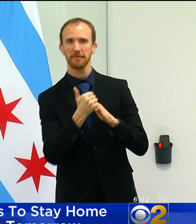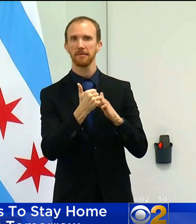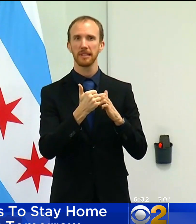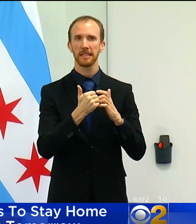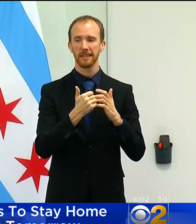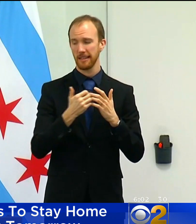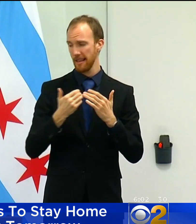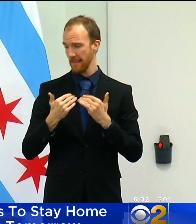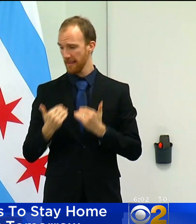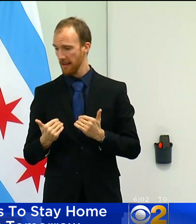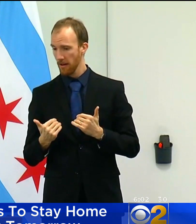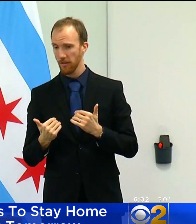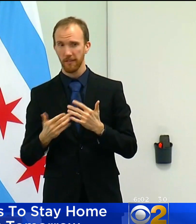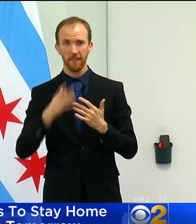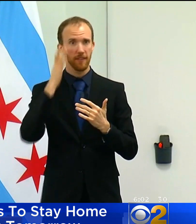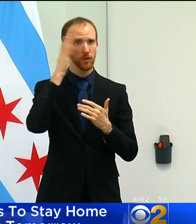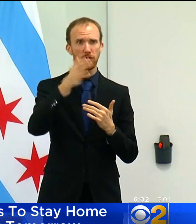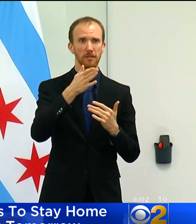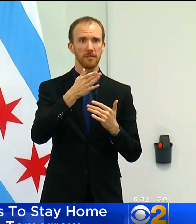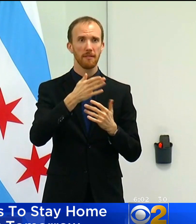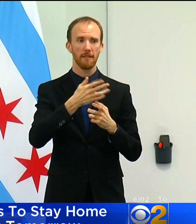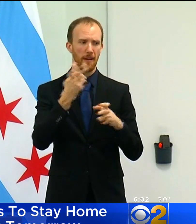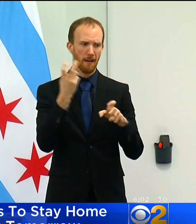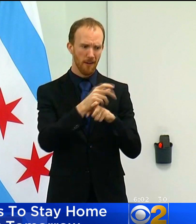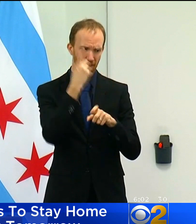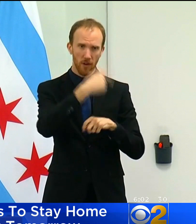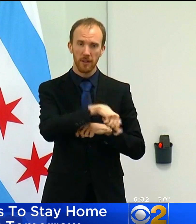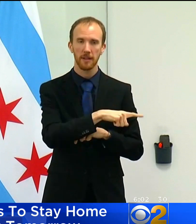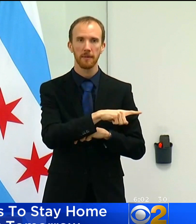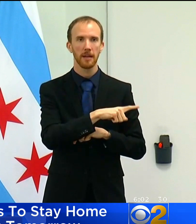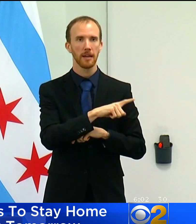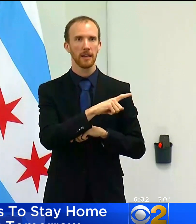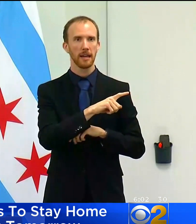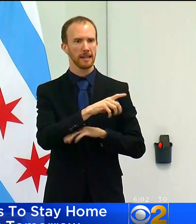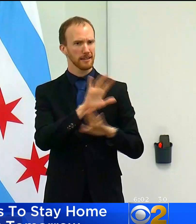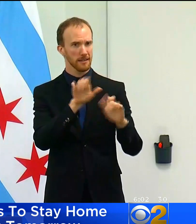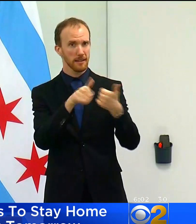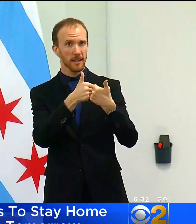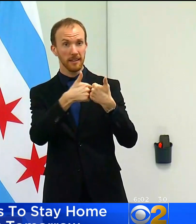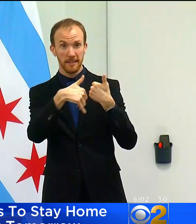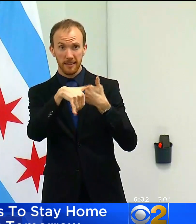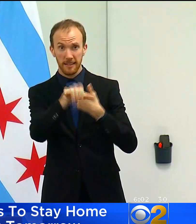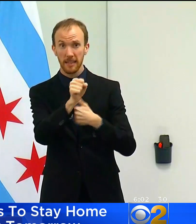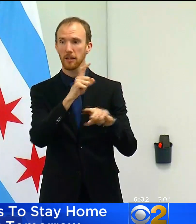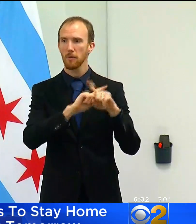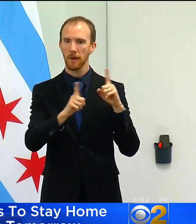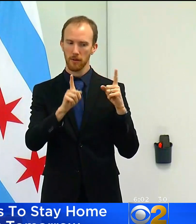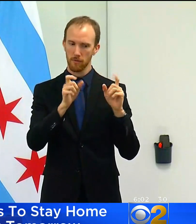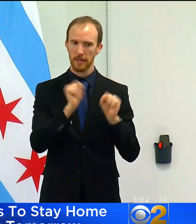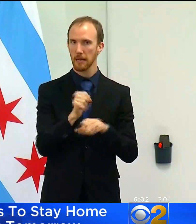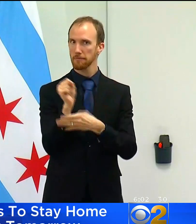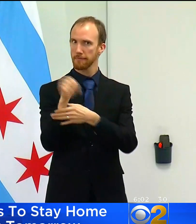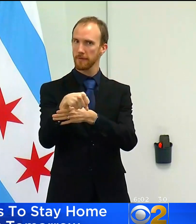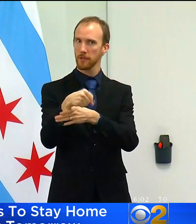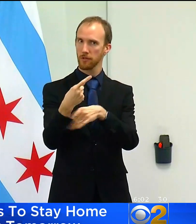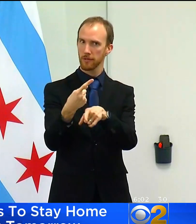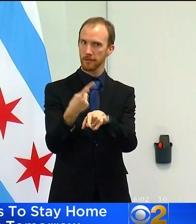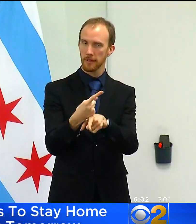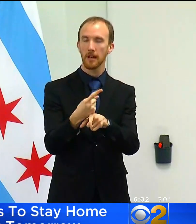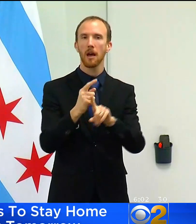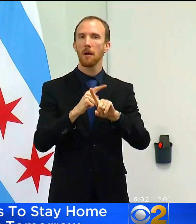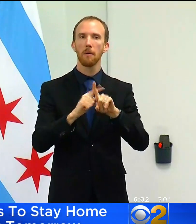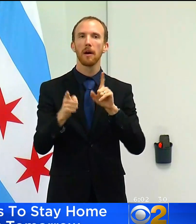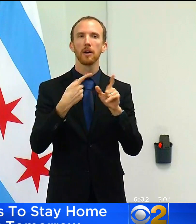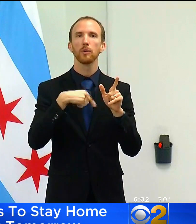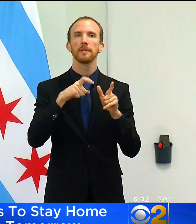the future, which is a challenge that we will meet. But we need to meet it by providing a pipeline and an